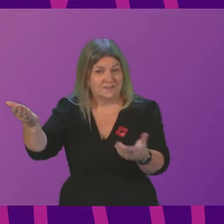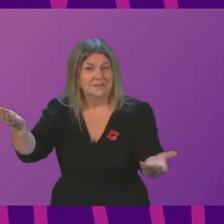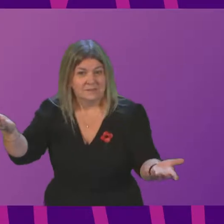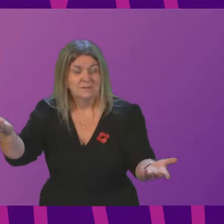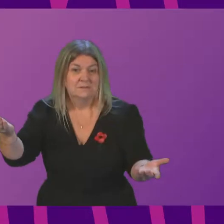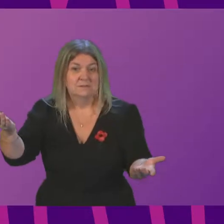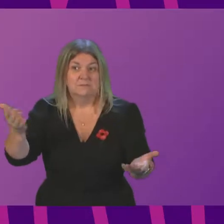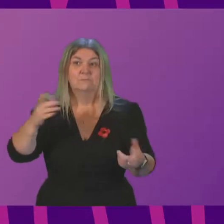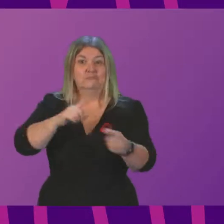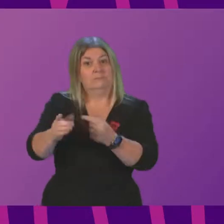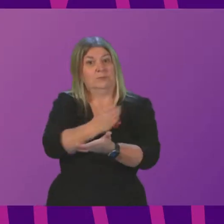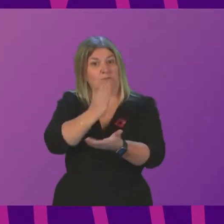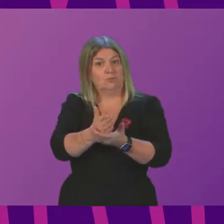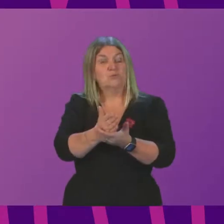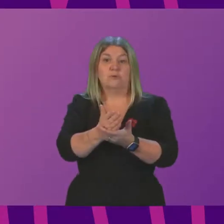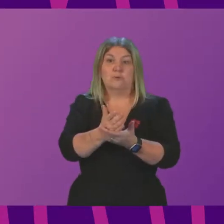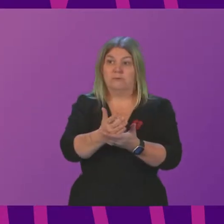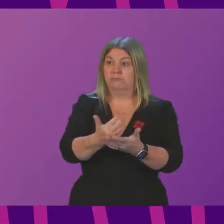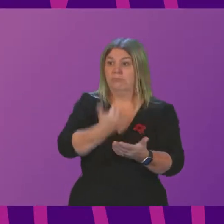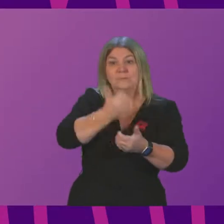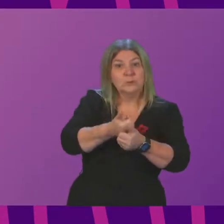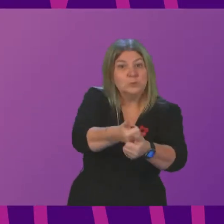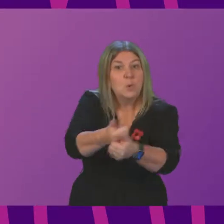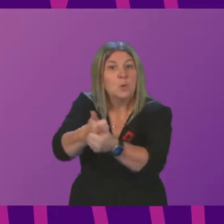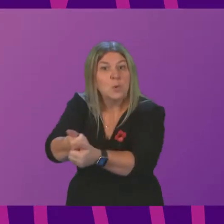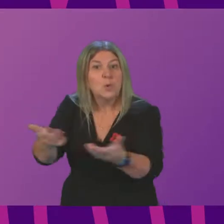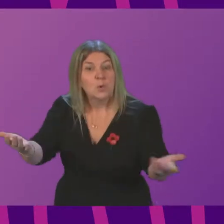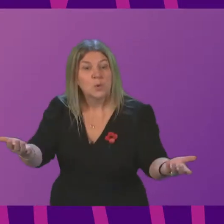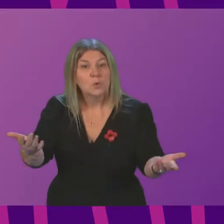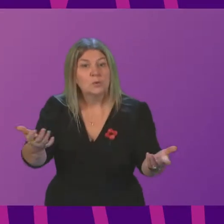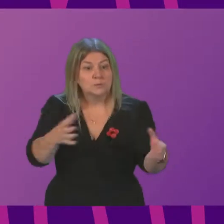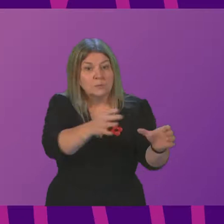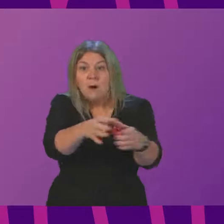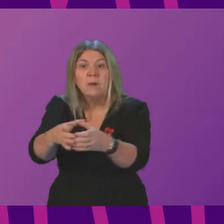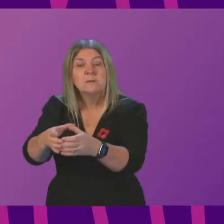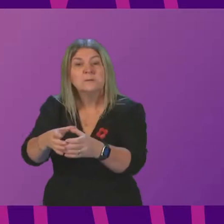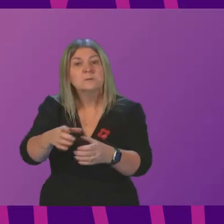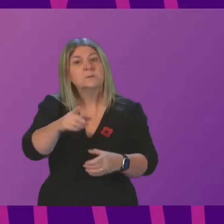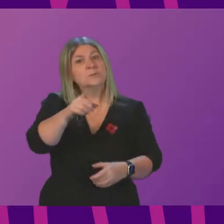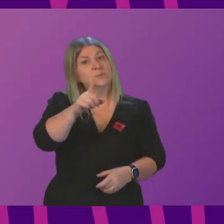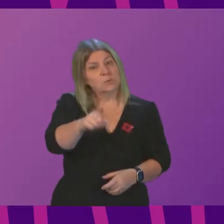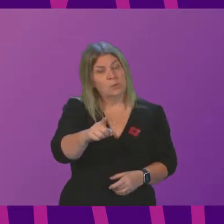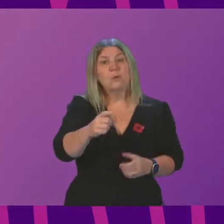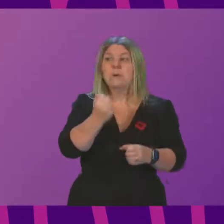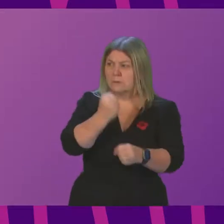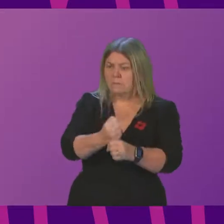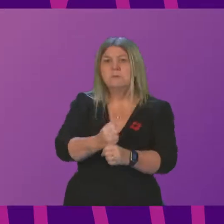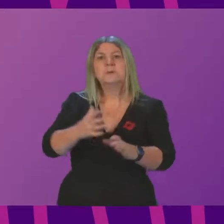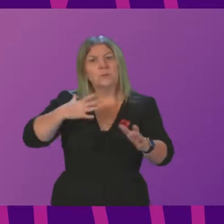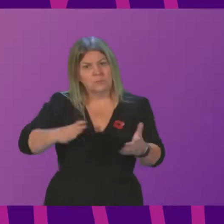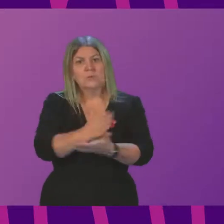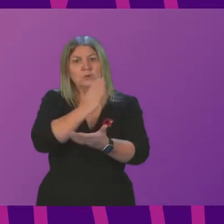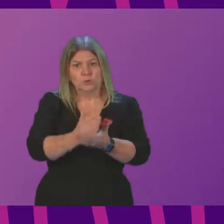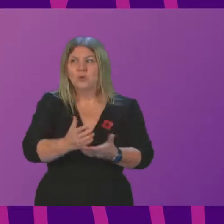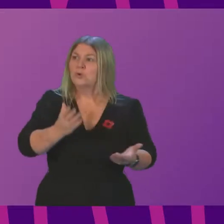it possibly can do. So I assure Mr Sarwar and the public that the government is absolutely determined to ensure that we use all of the